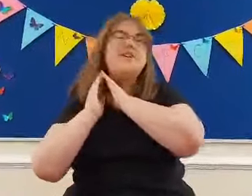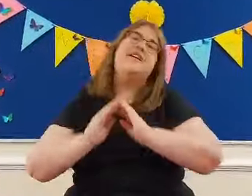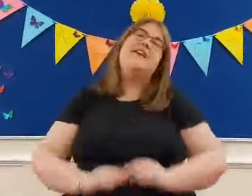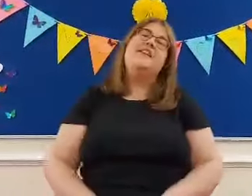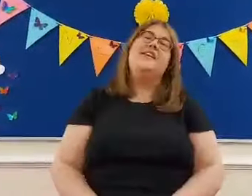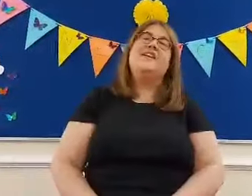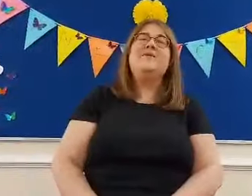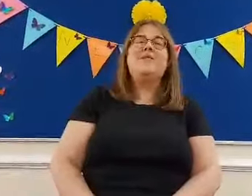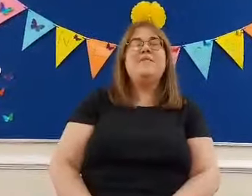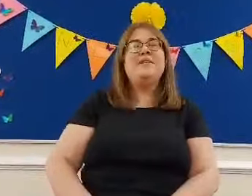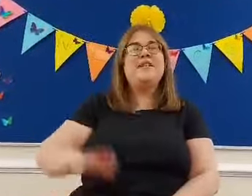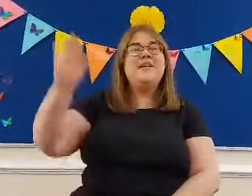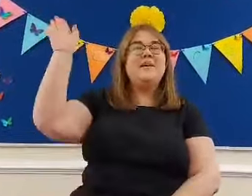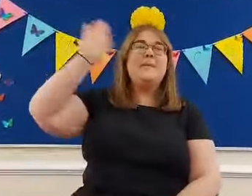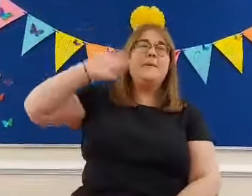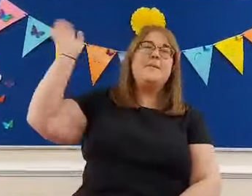Thank you everybody. Goodbye.